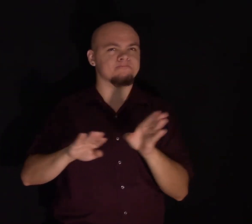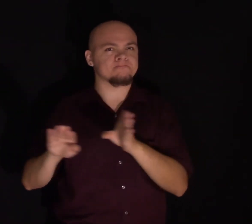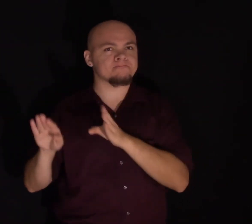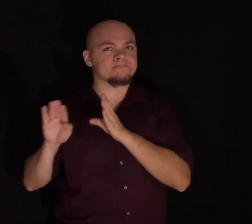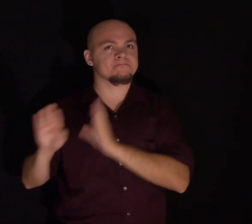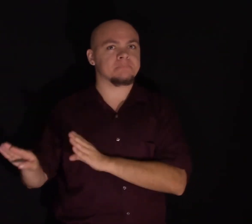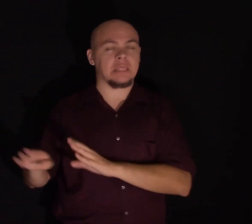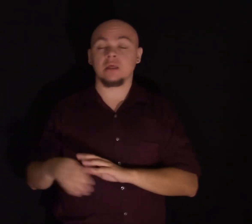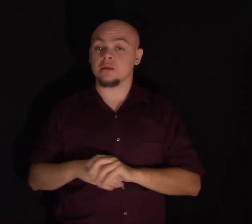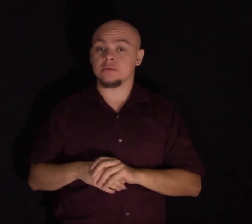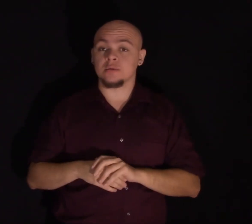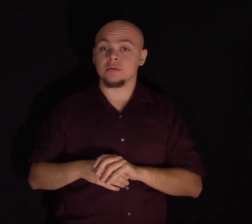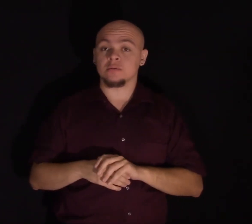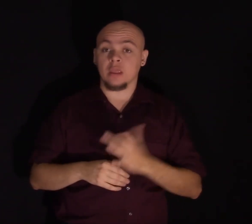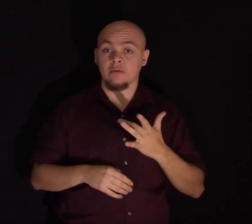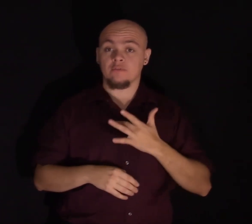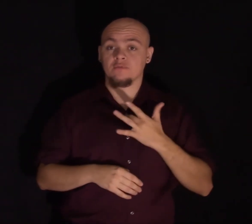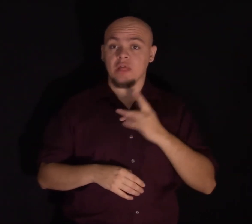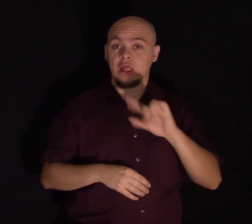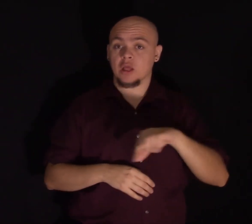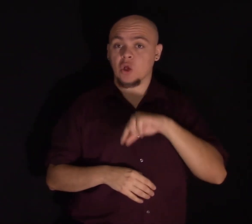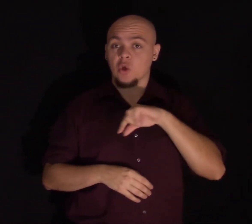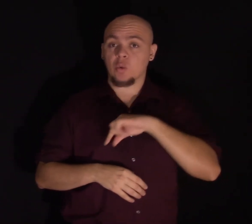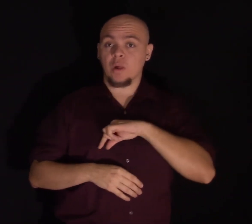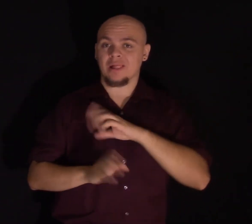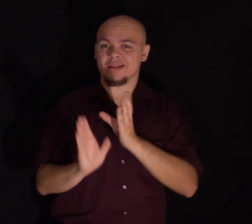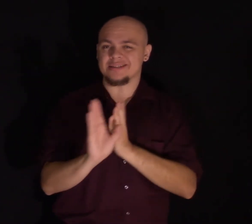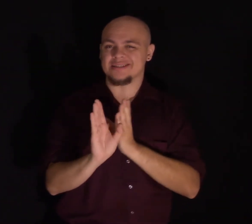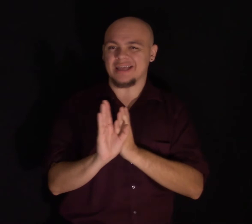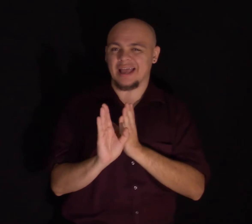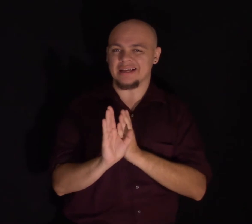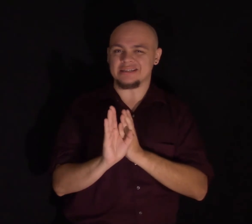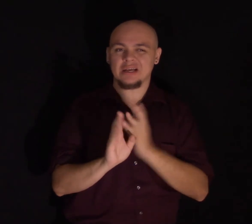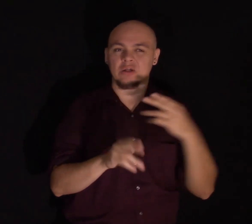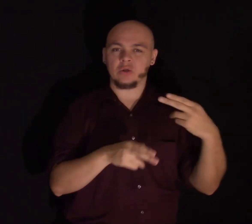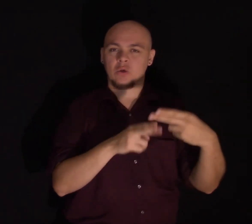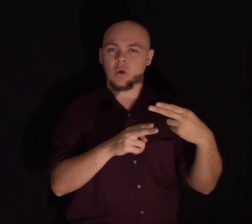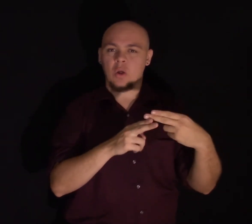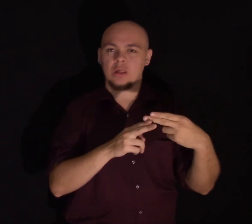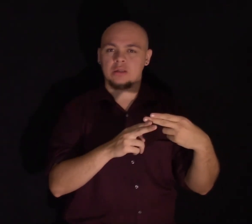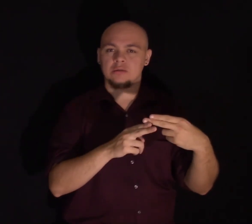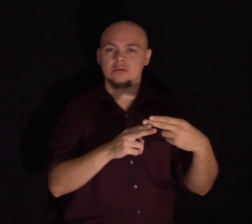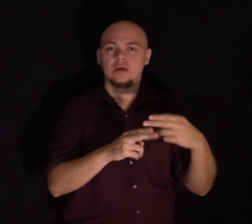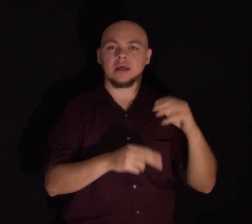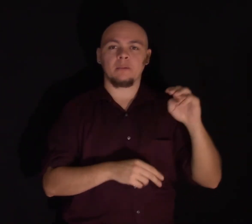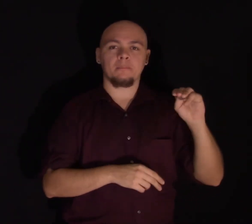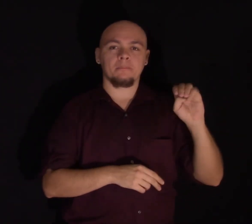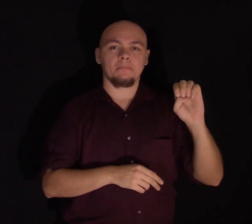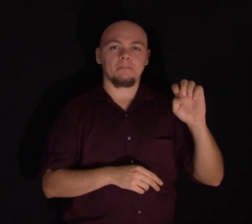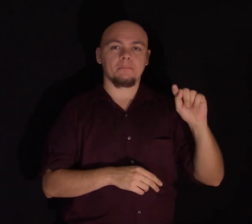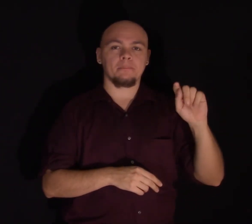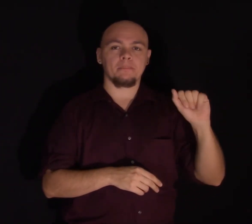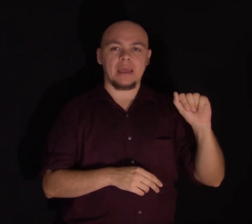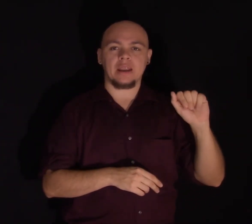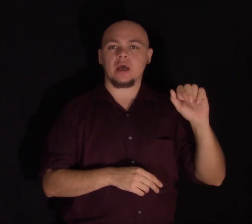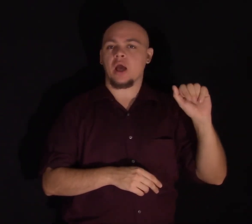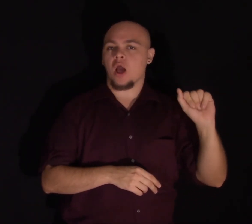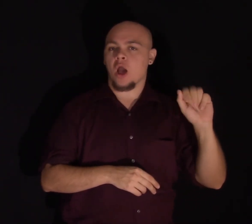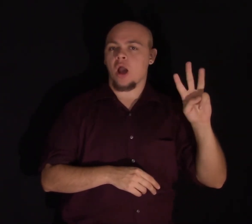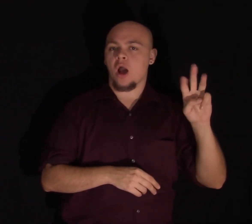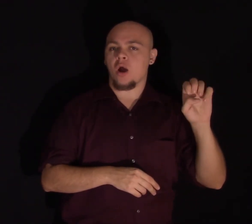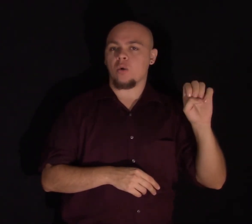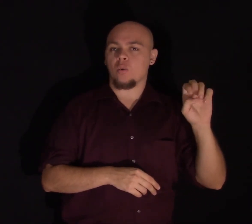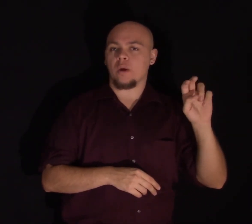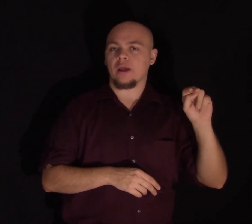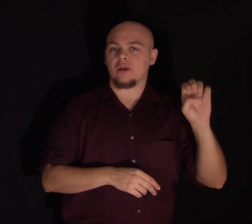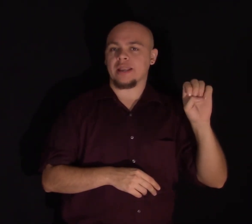also includes a quality that psychologists and neuroscientists call meta-awareness. Meta-awareness is